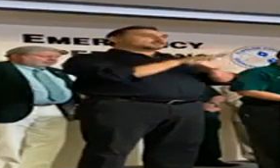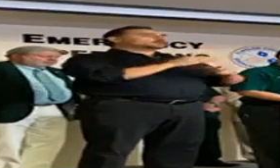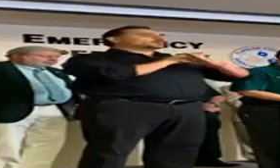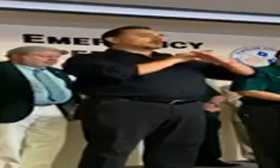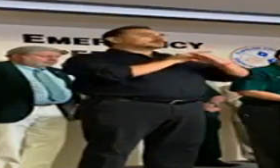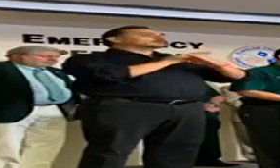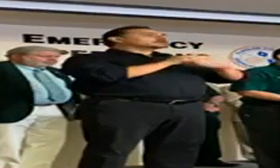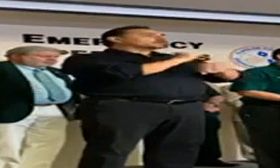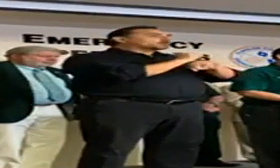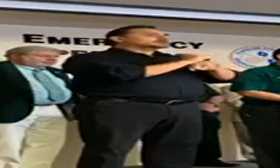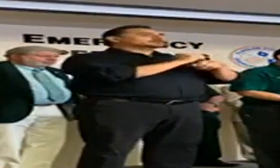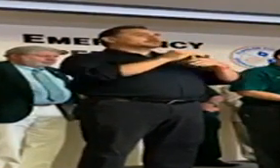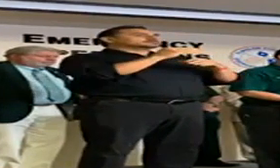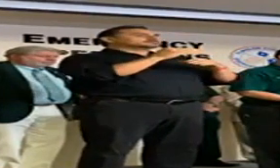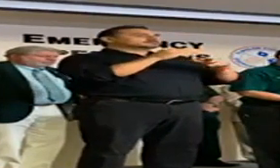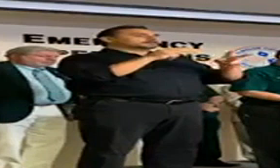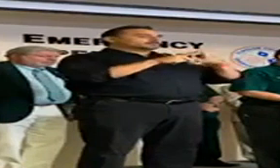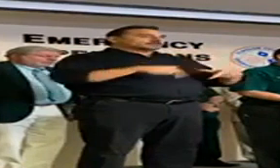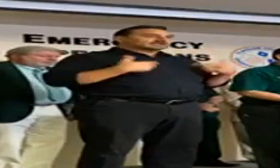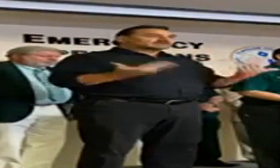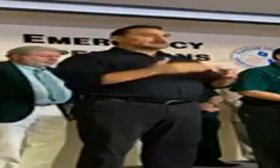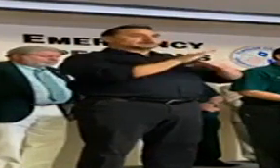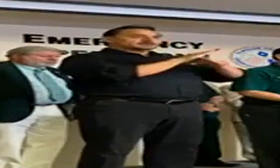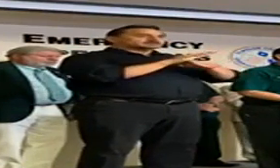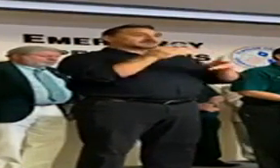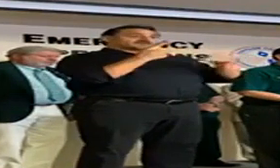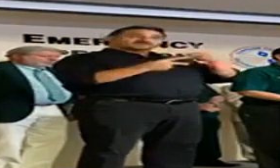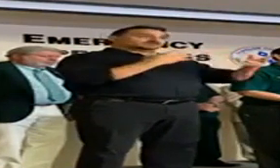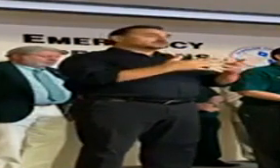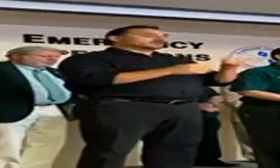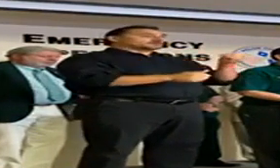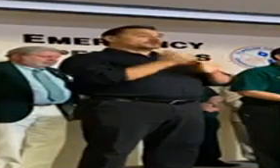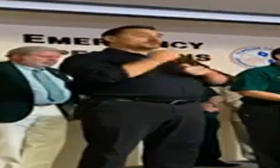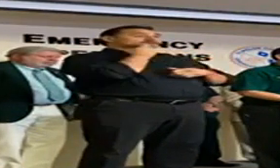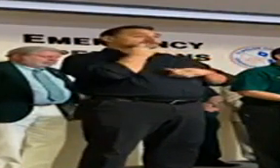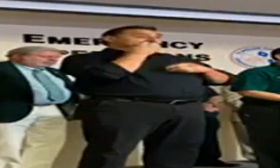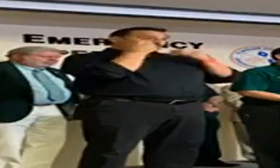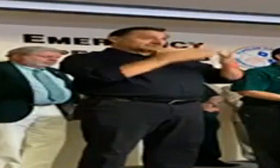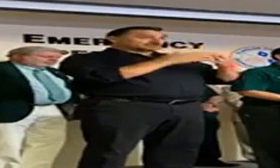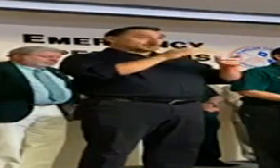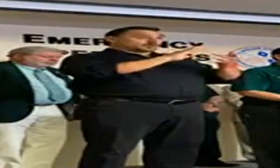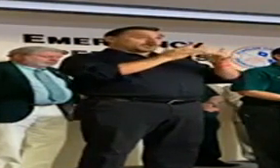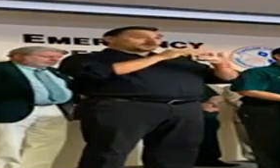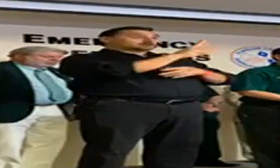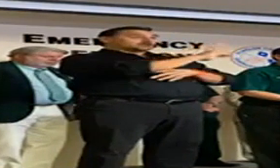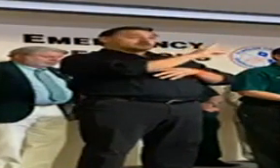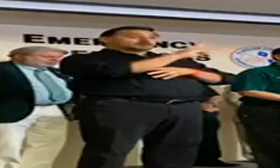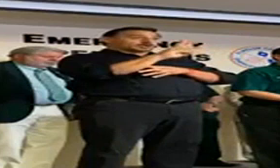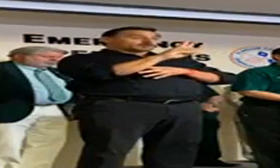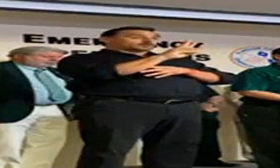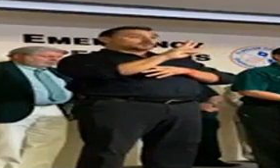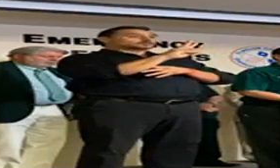residents, businesses, and visitors. And for the latest information, please monitor our webpage at www